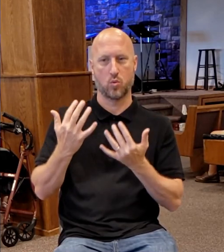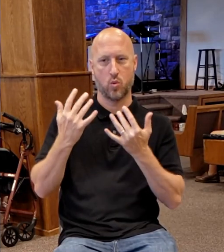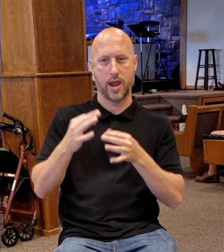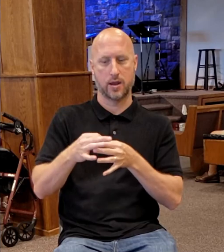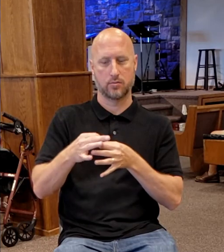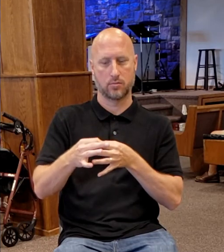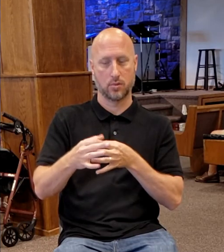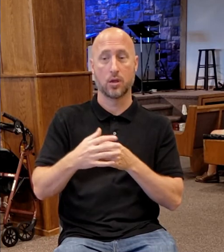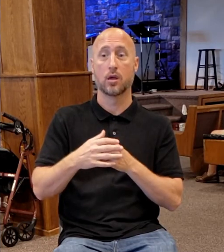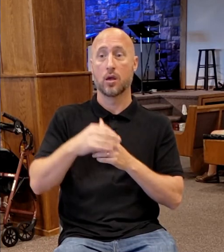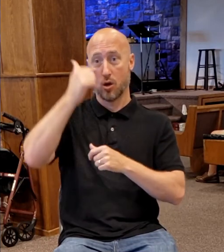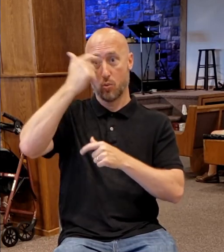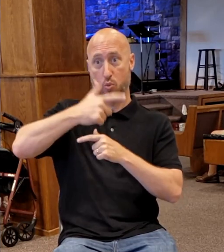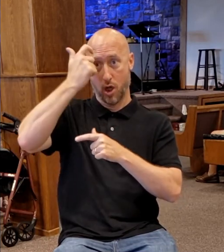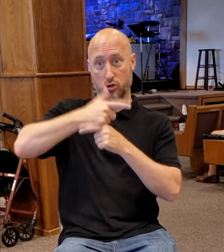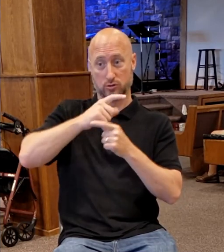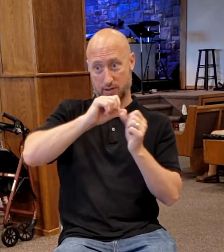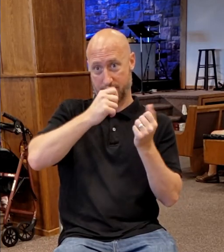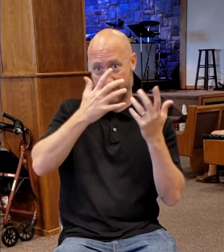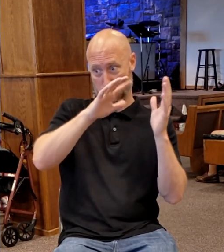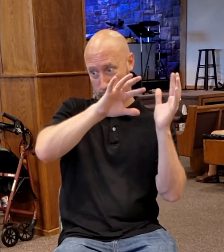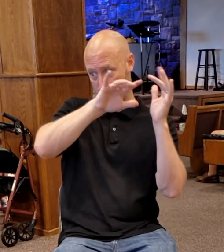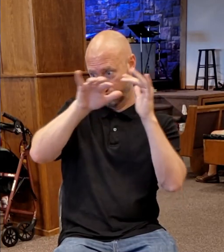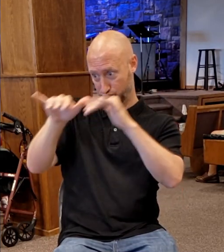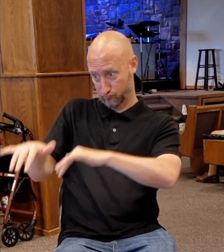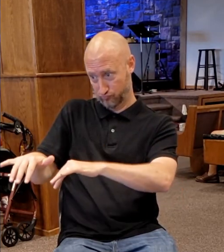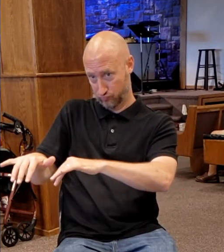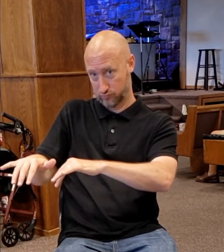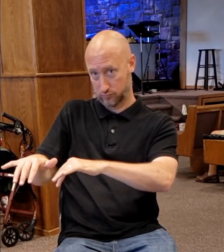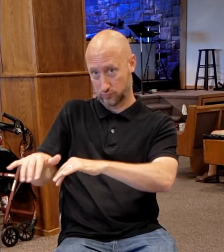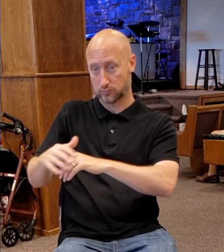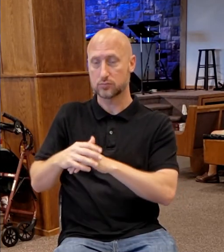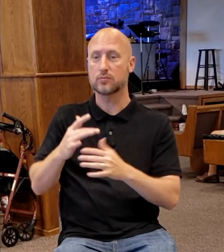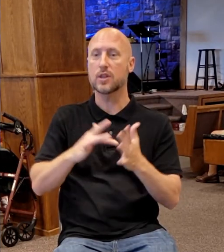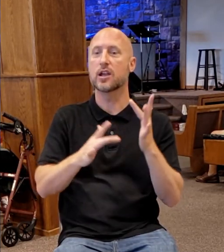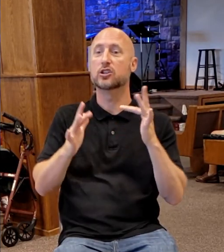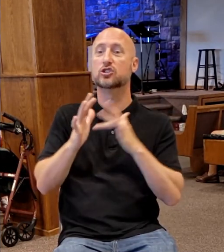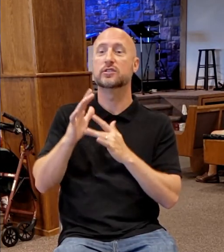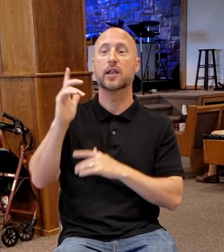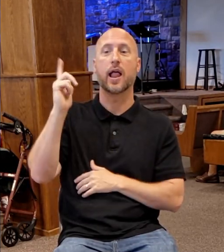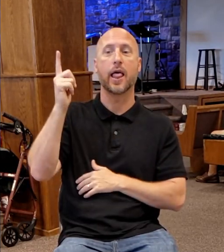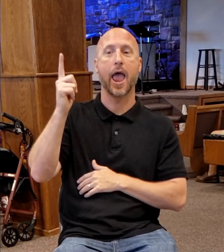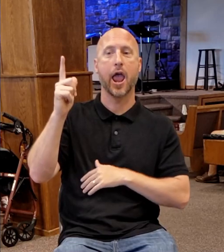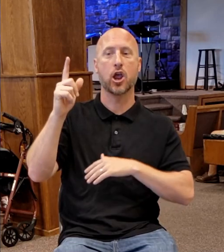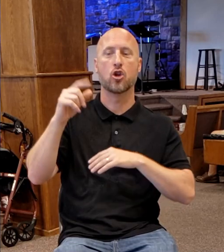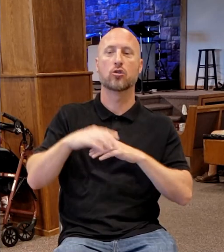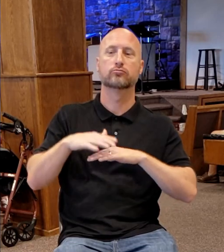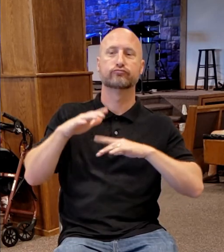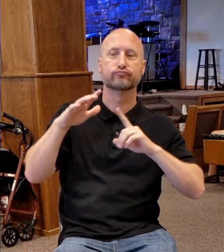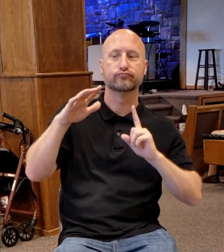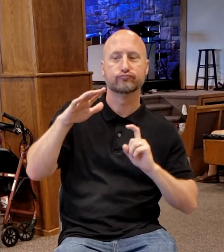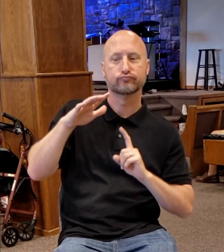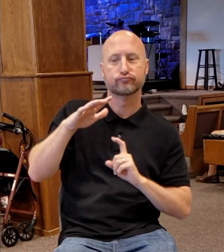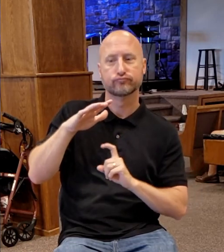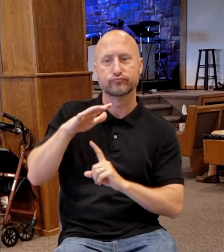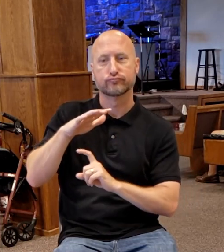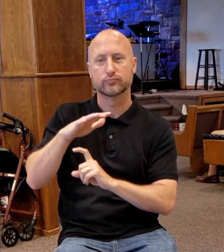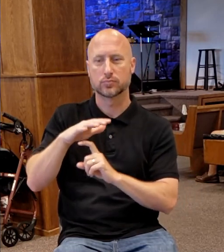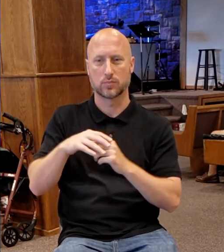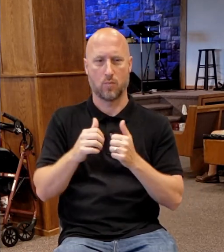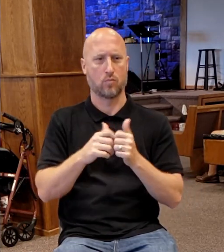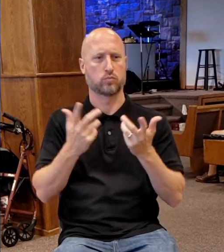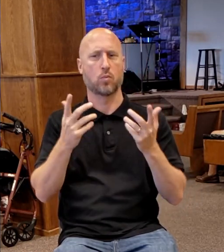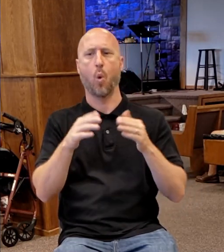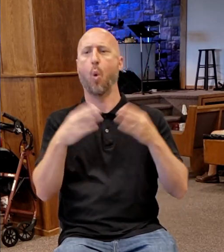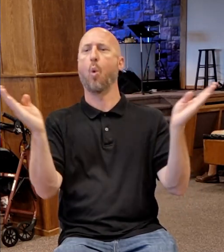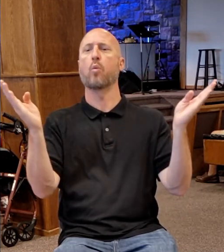up, then when he also up unto the feast, notice, not openly, but as it were. It wasn't,